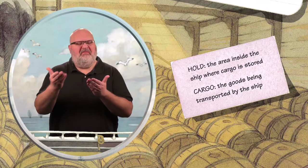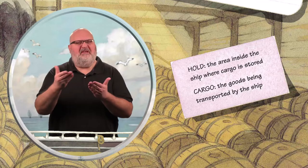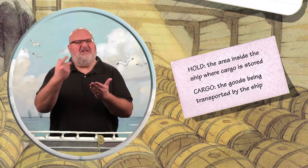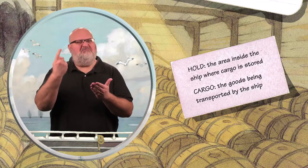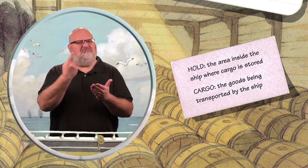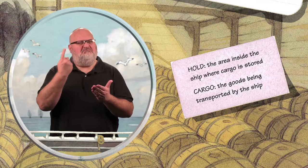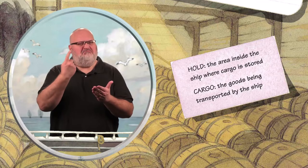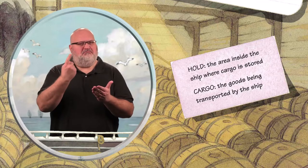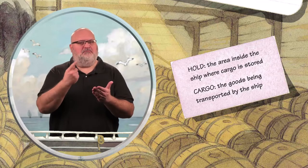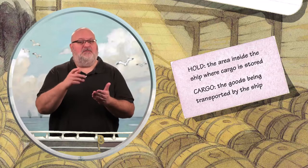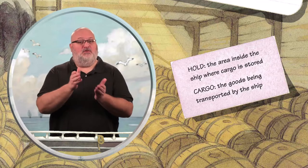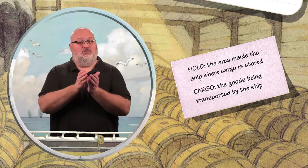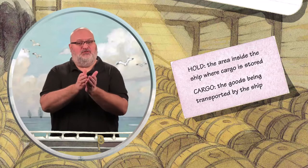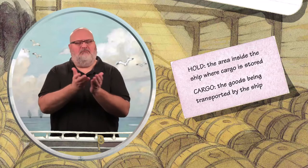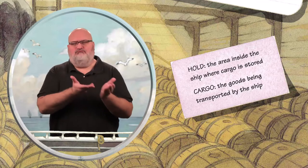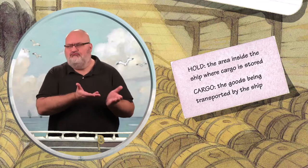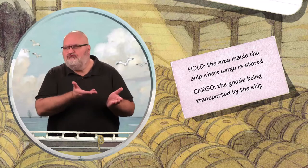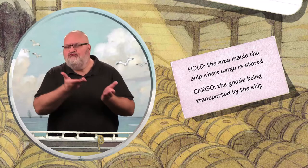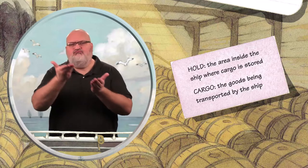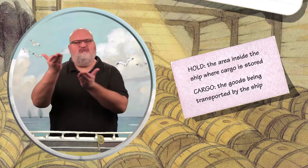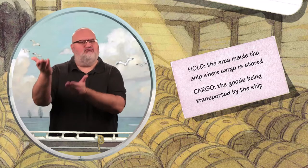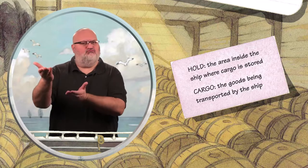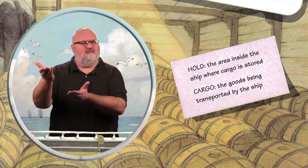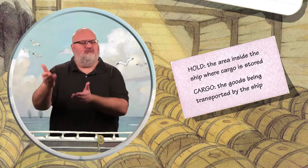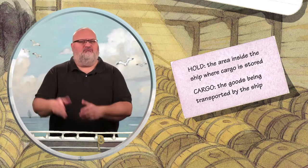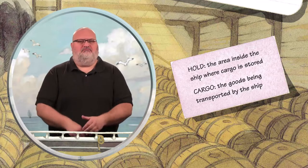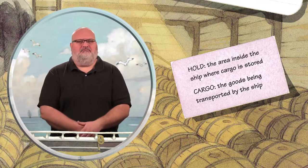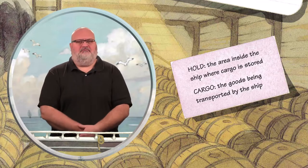The goods being transported by the ship. Cargo. Cargo.